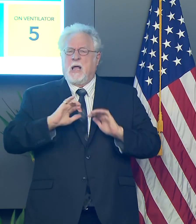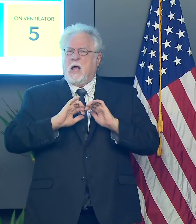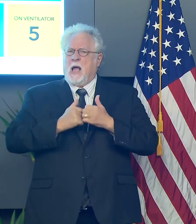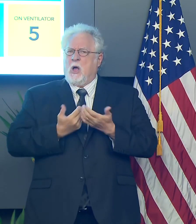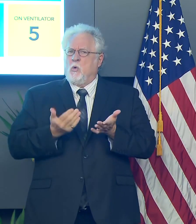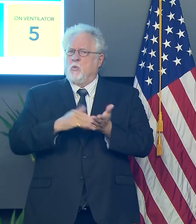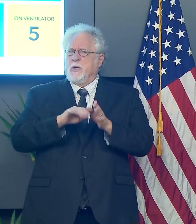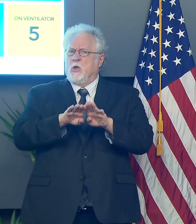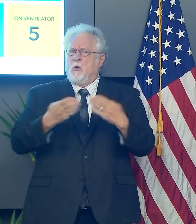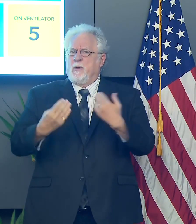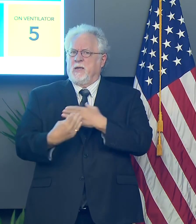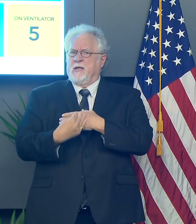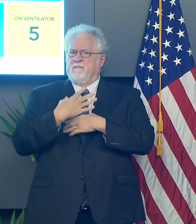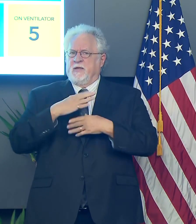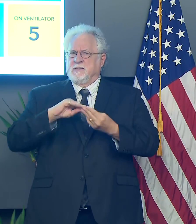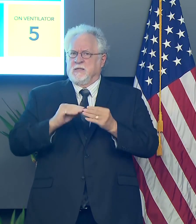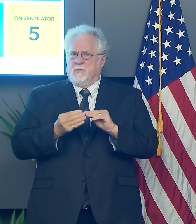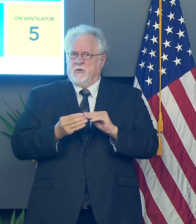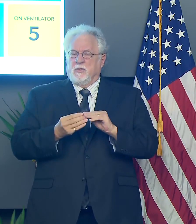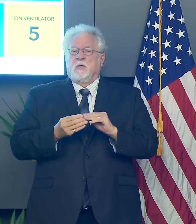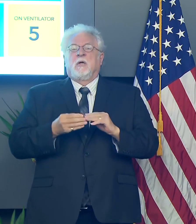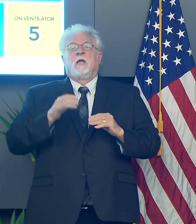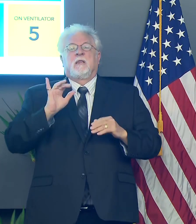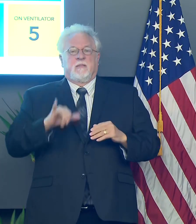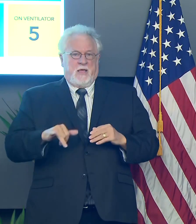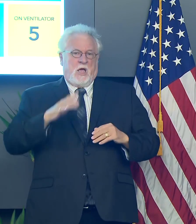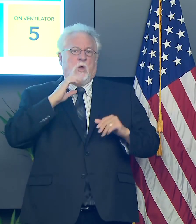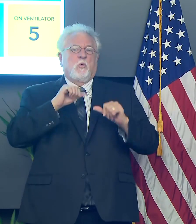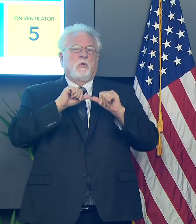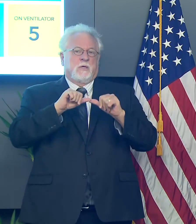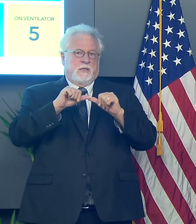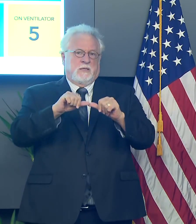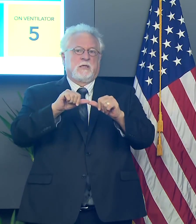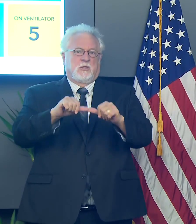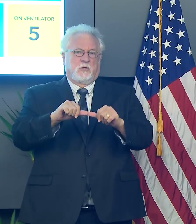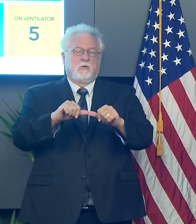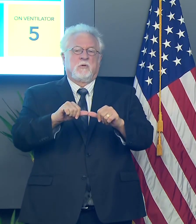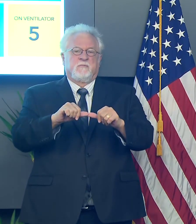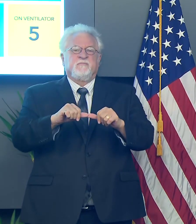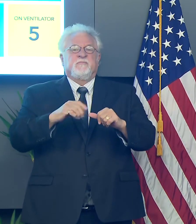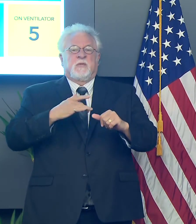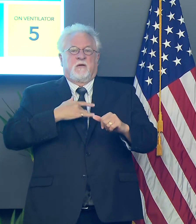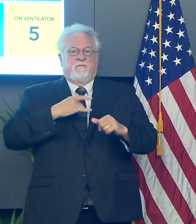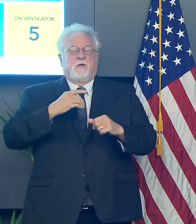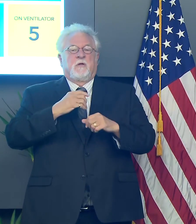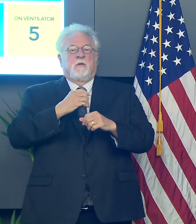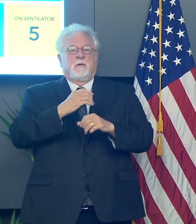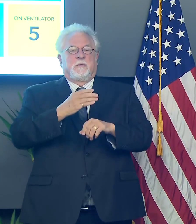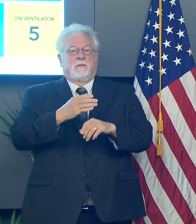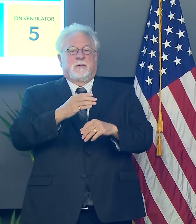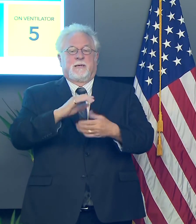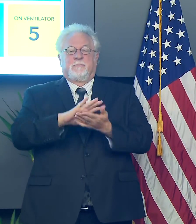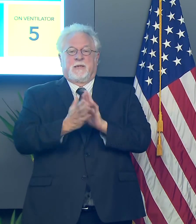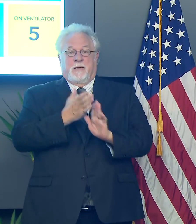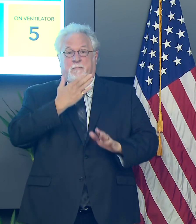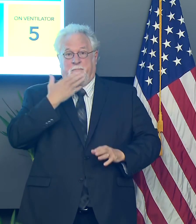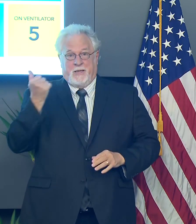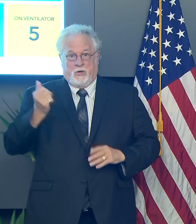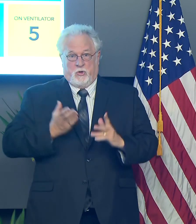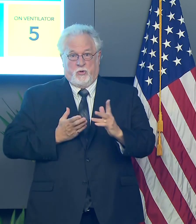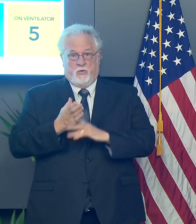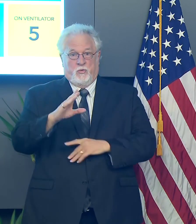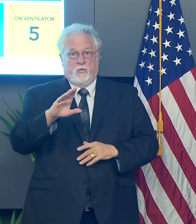affects our numbers. And this is a process that's going to continue and I suspect will be refined, uh, throughout the fall.